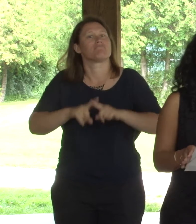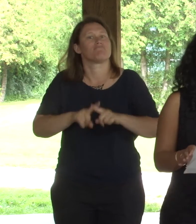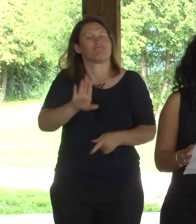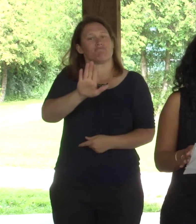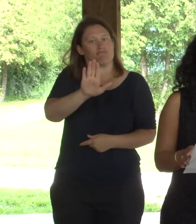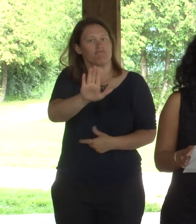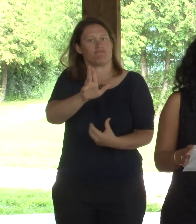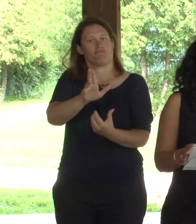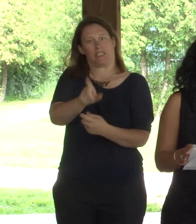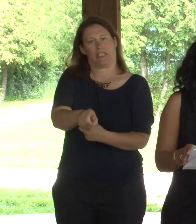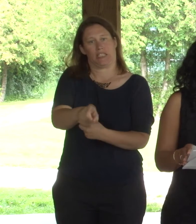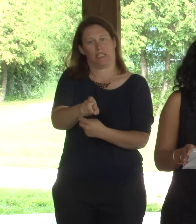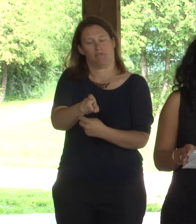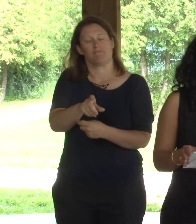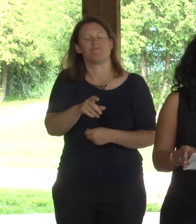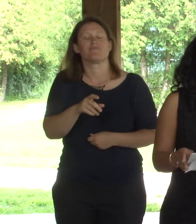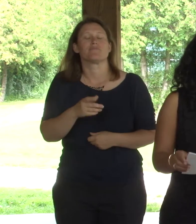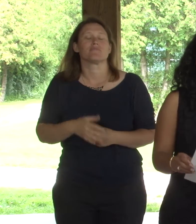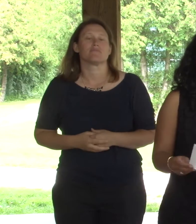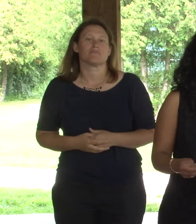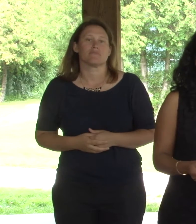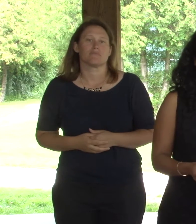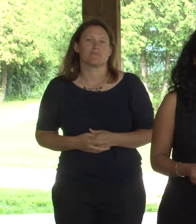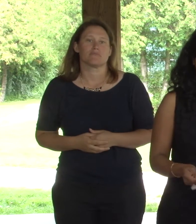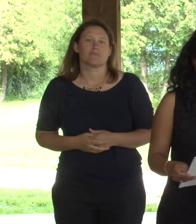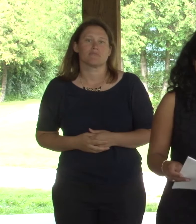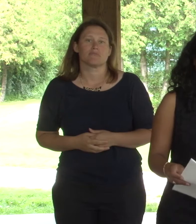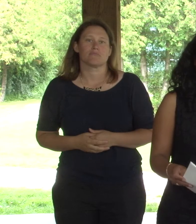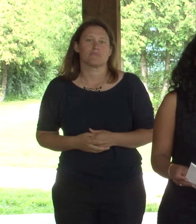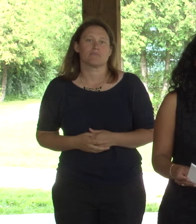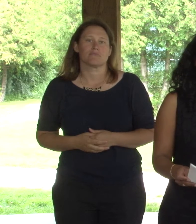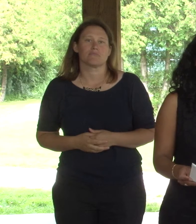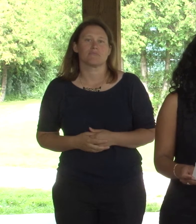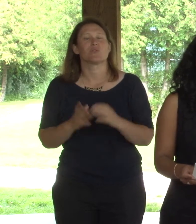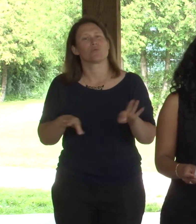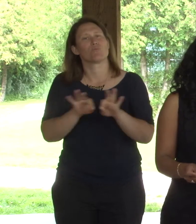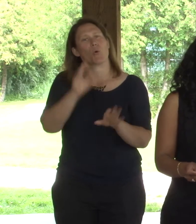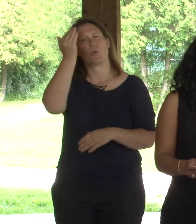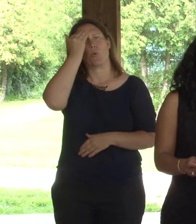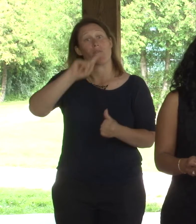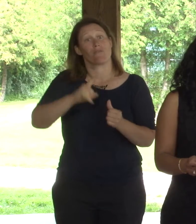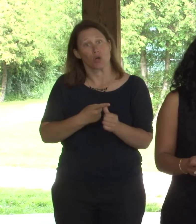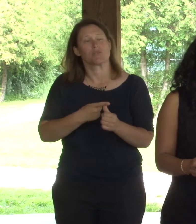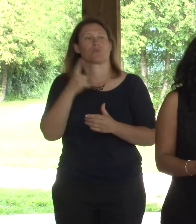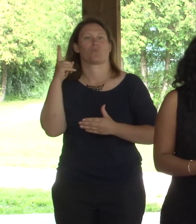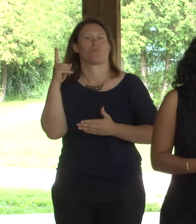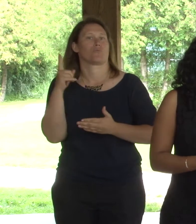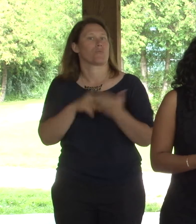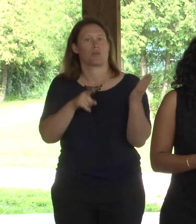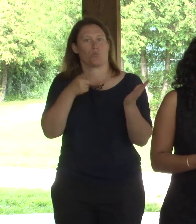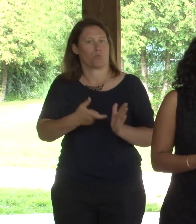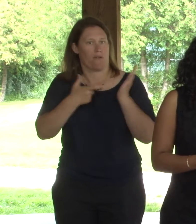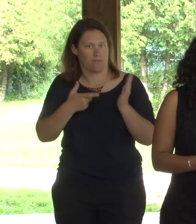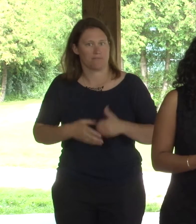you want to make sure that you are, that you're looking, that you know what you're looking for. Now, of course, and